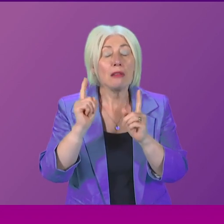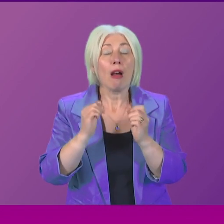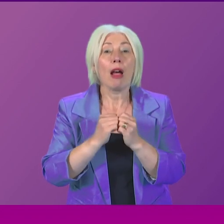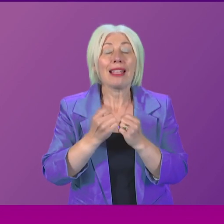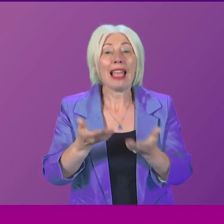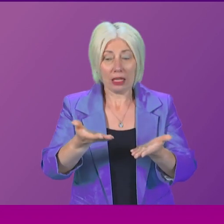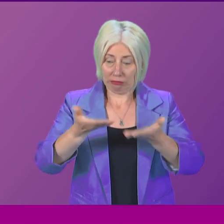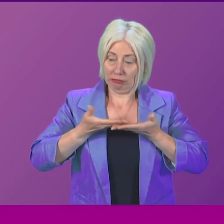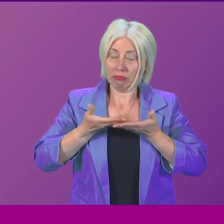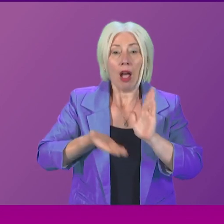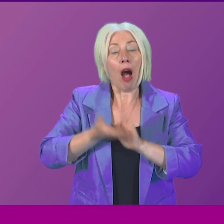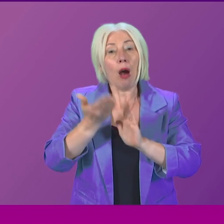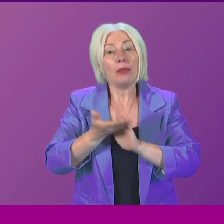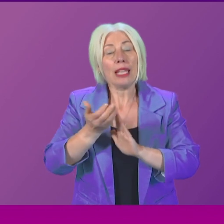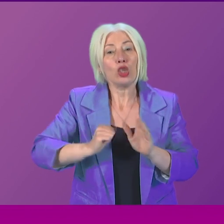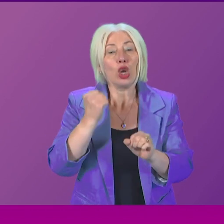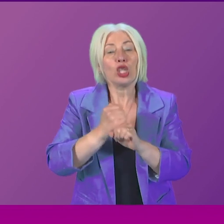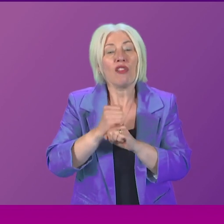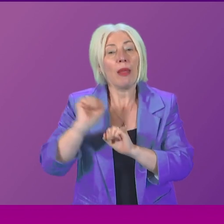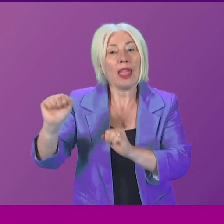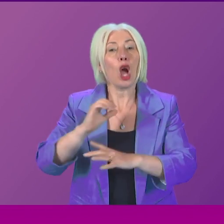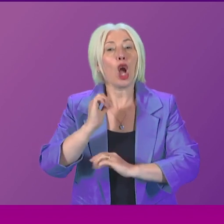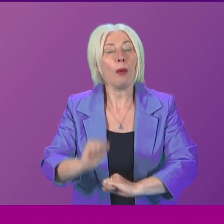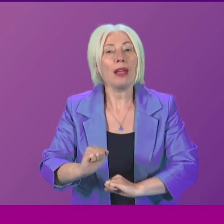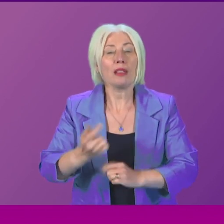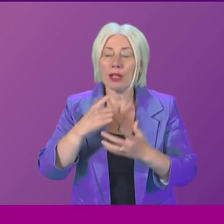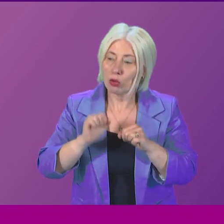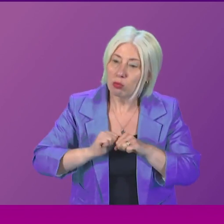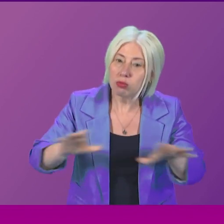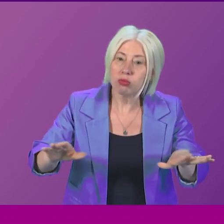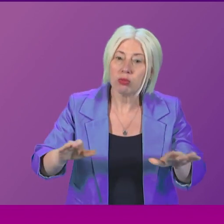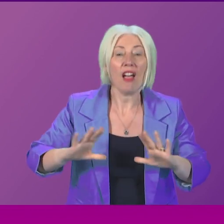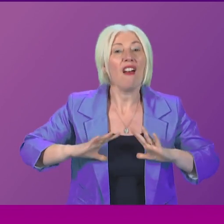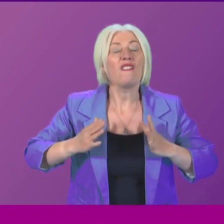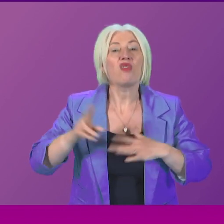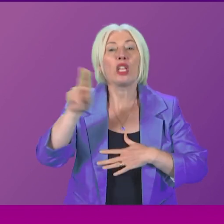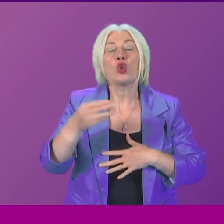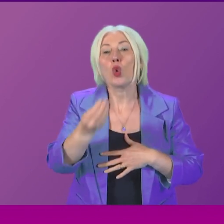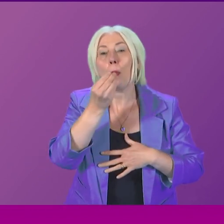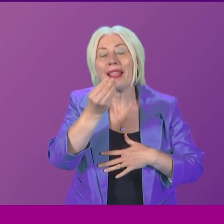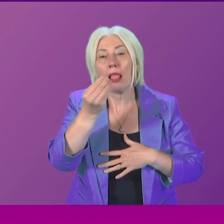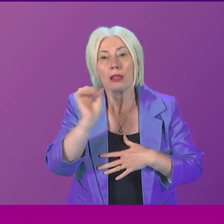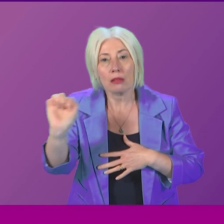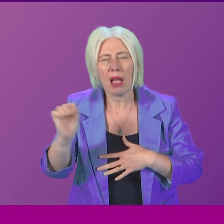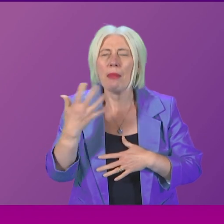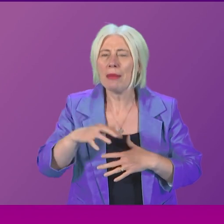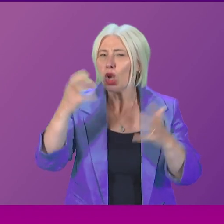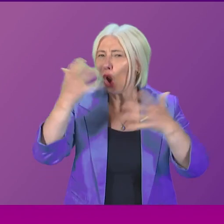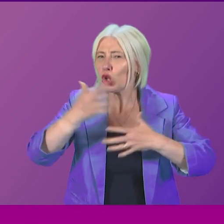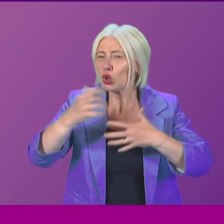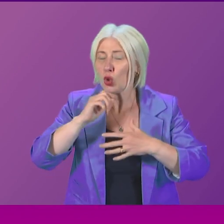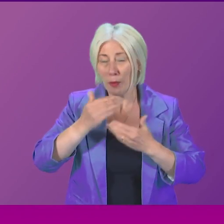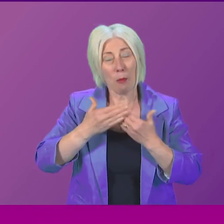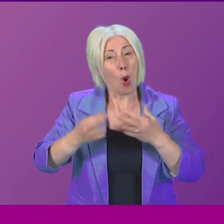provide an update on the Scottish Government's commitment to roll out universal free school meals amid concerns that there will be further